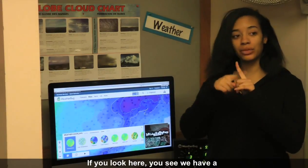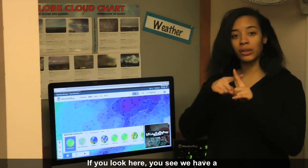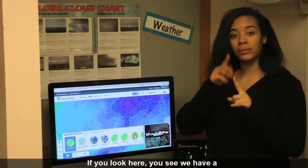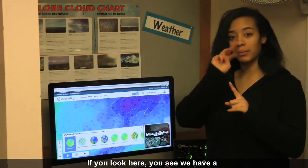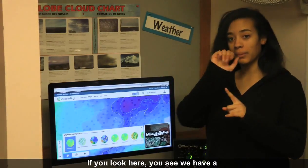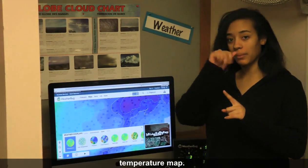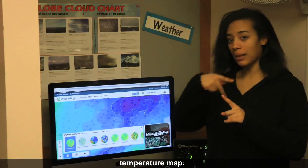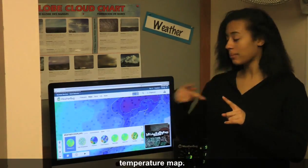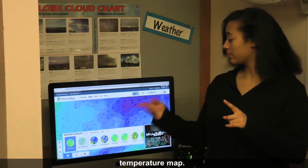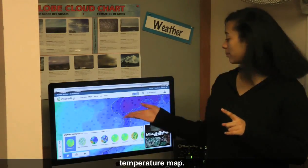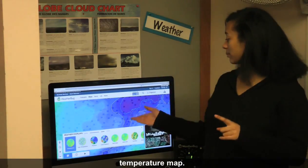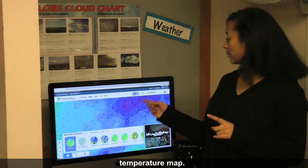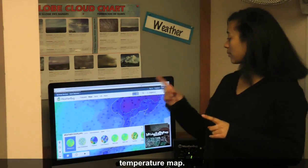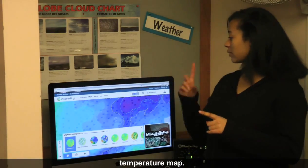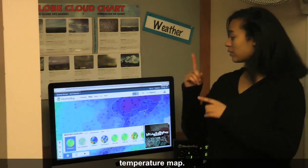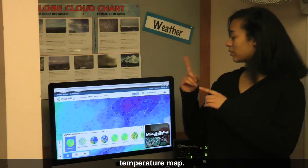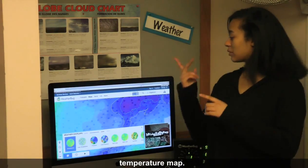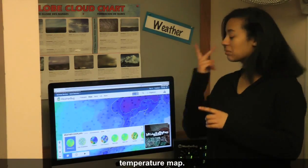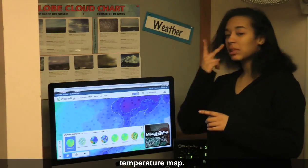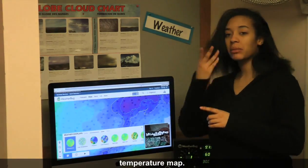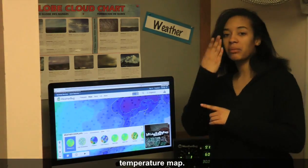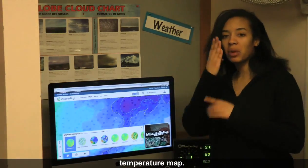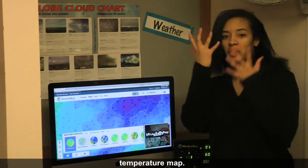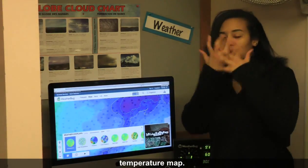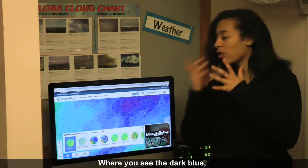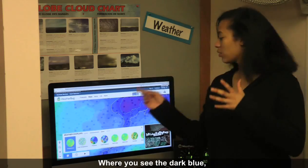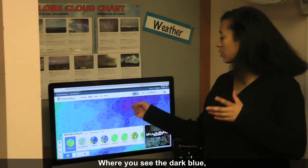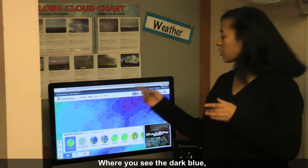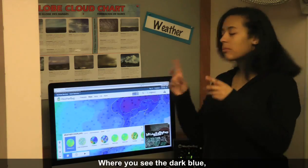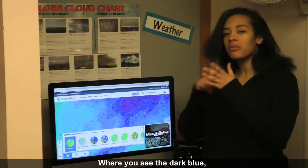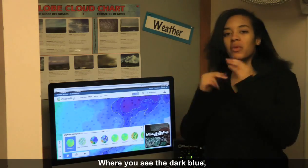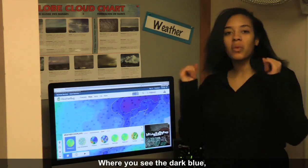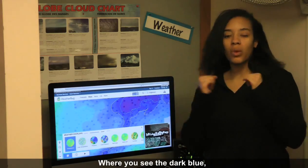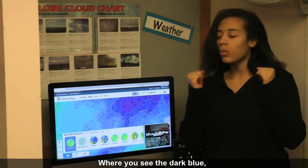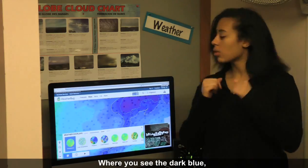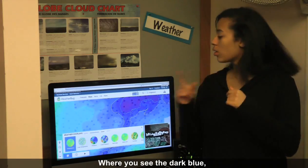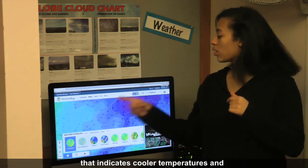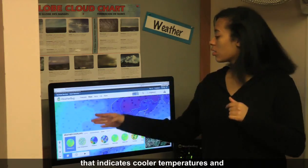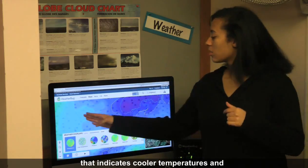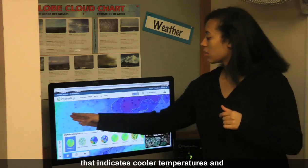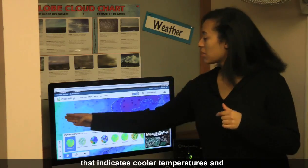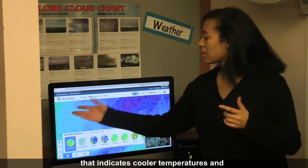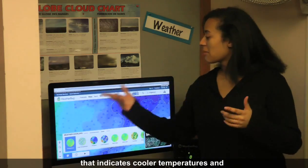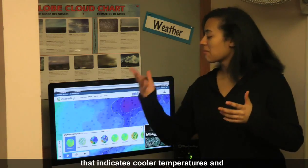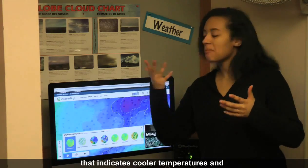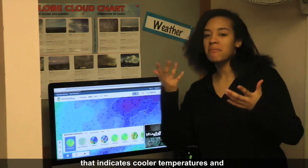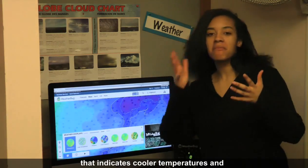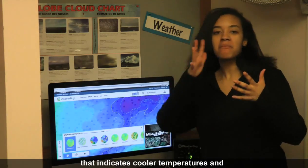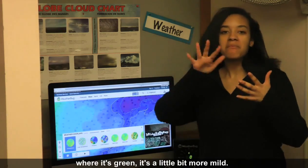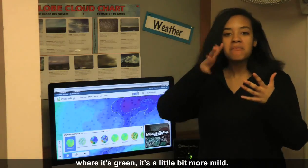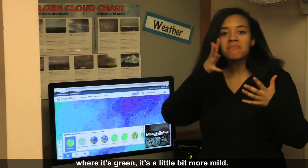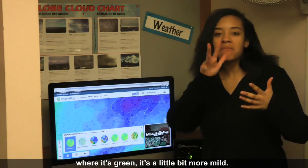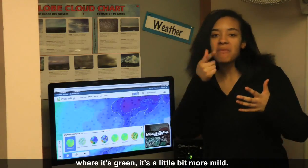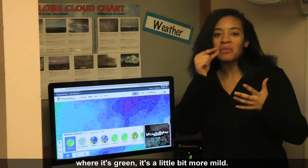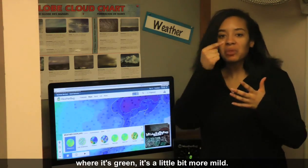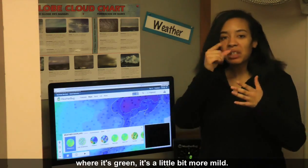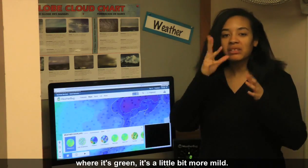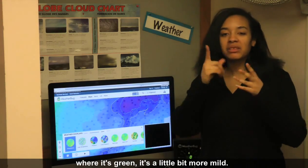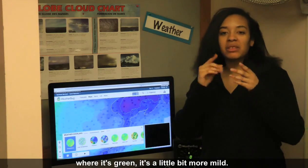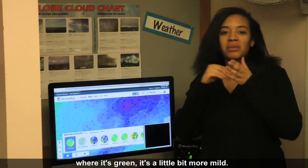you'll see we have a temperature map. Where you see the dark blue, that indicates colder temperatures. And where it's green, it's a little bit